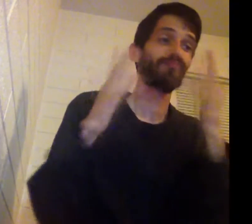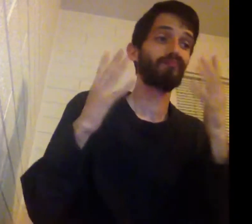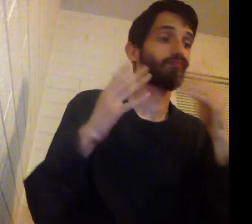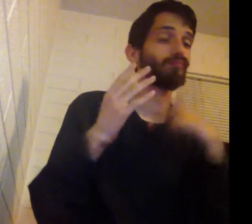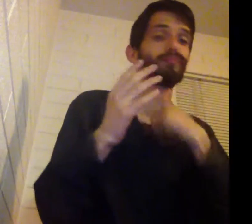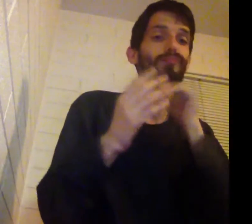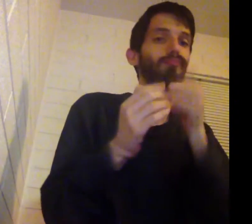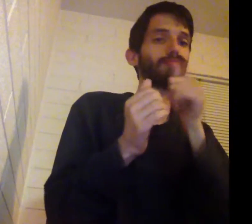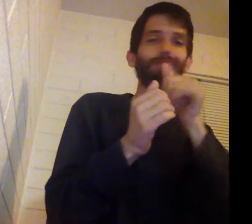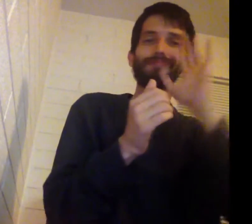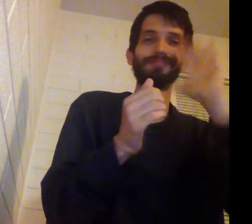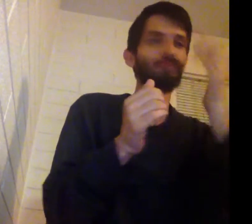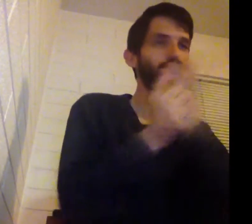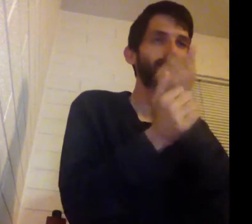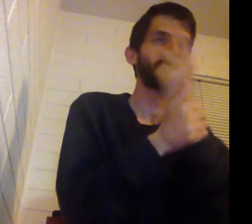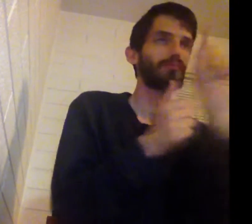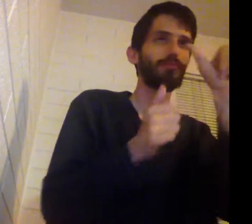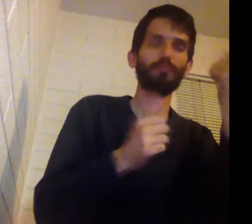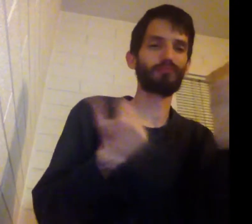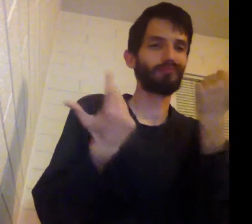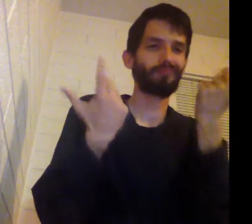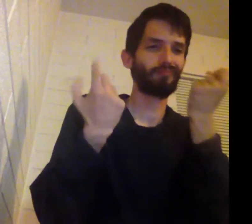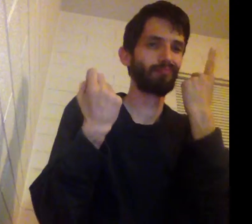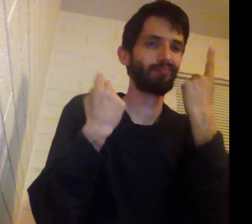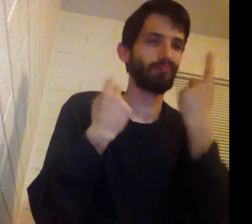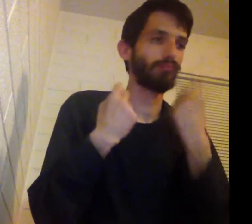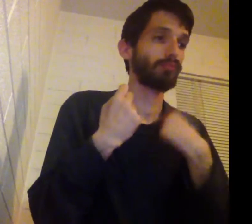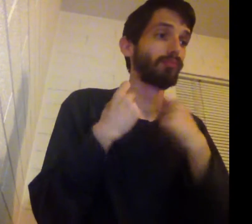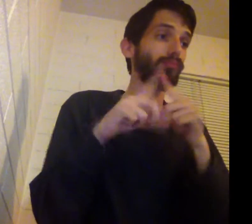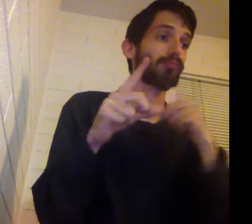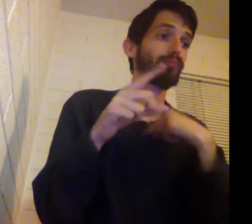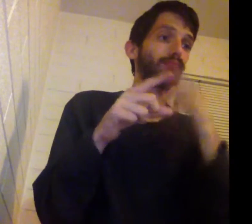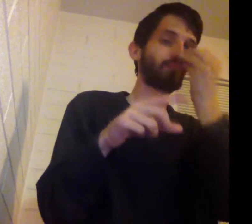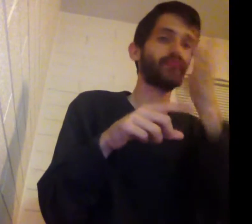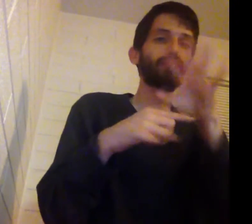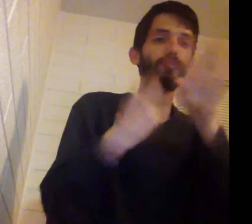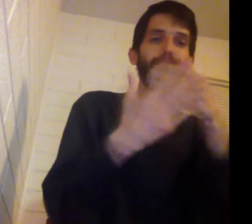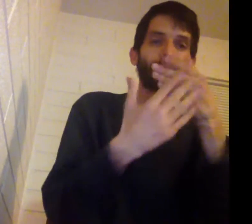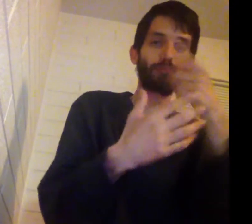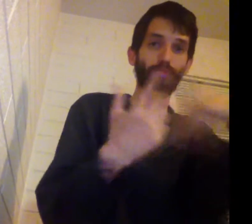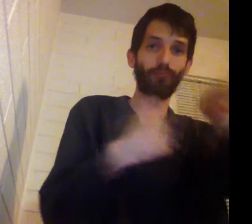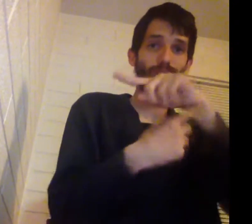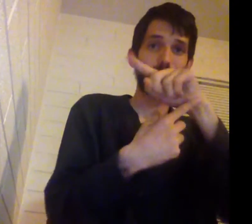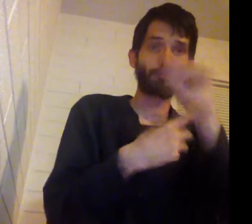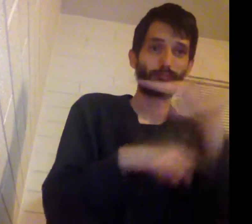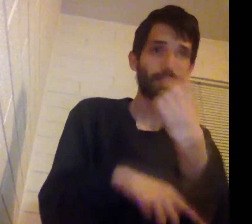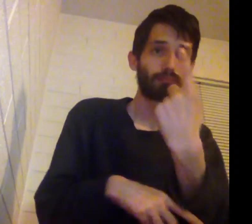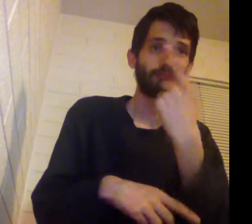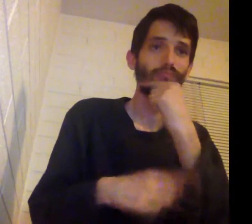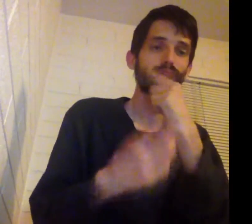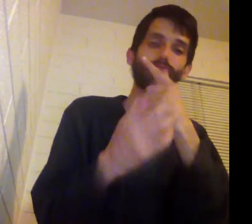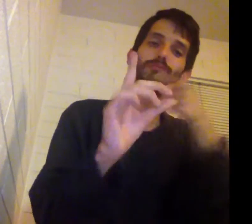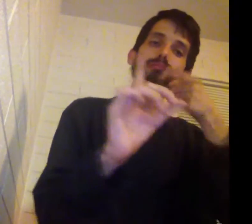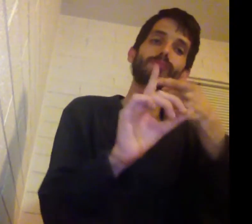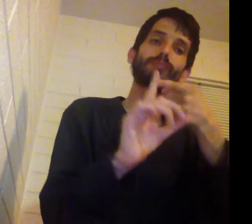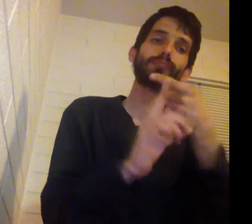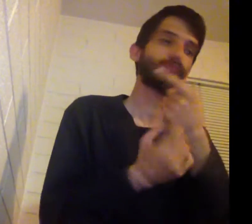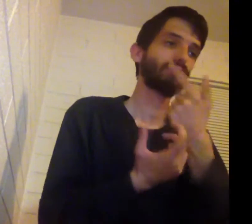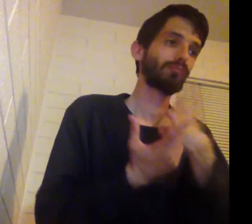doesn't make sense to anybody else Who cares if you're all I think about, I've searched the world And I know now it ain't right